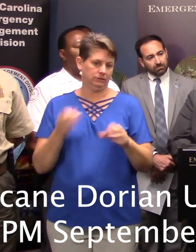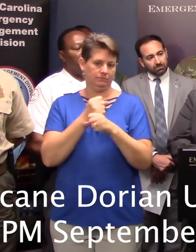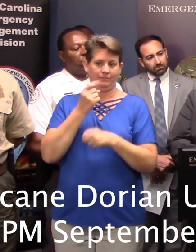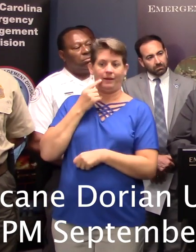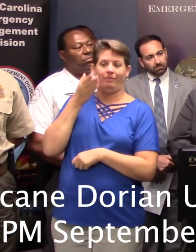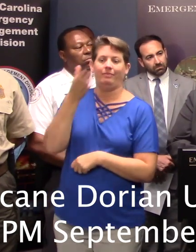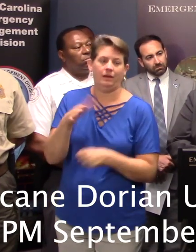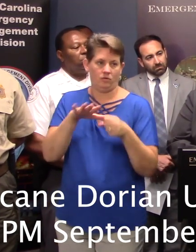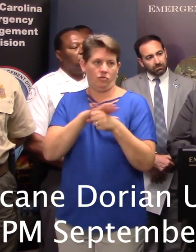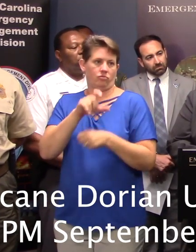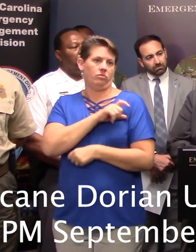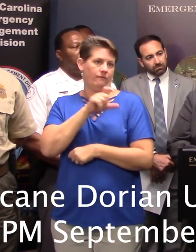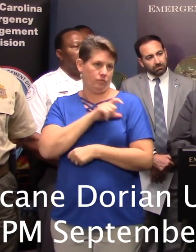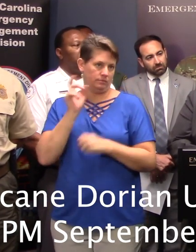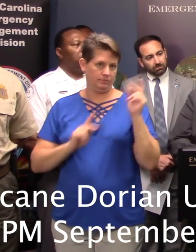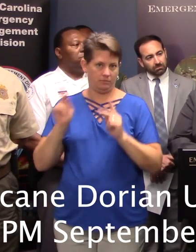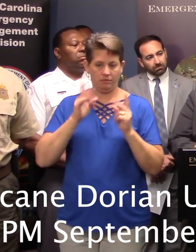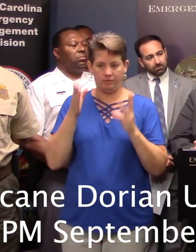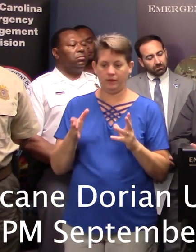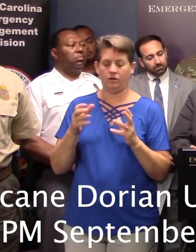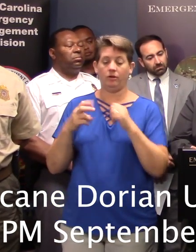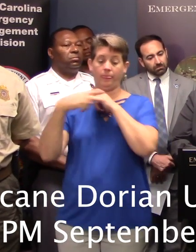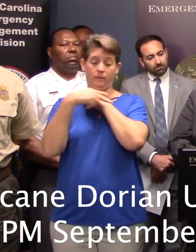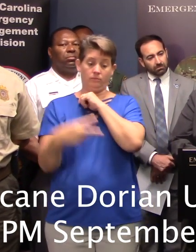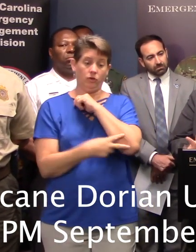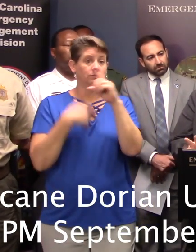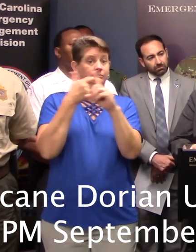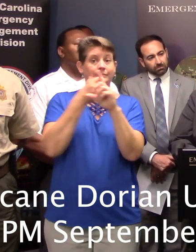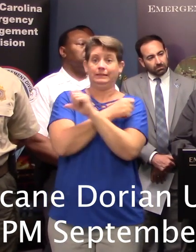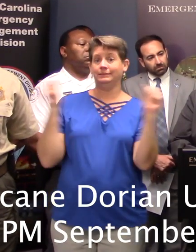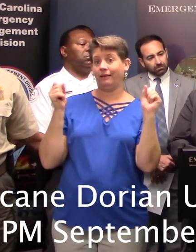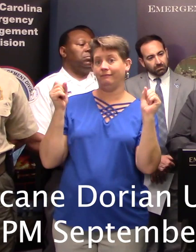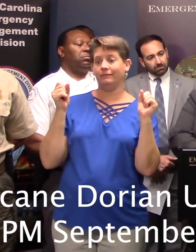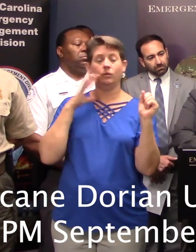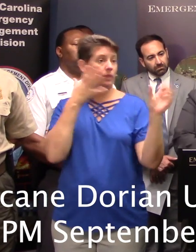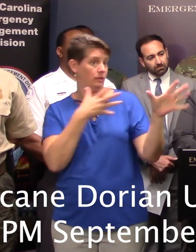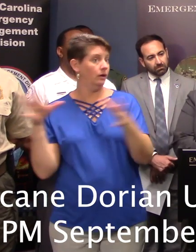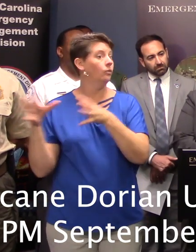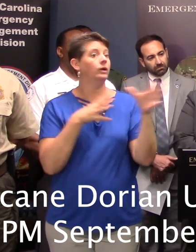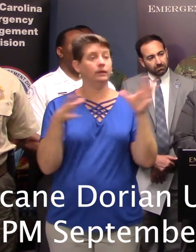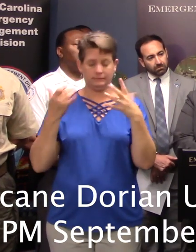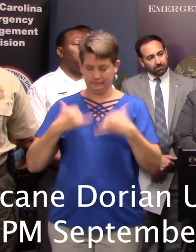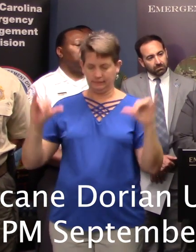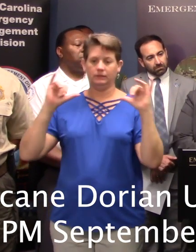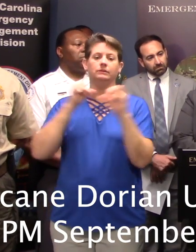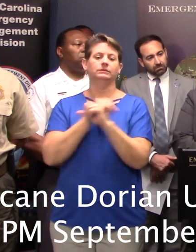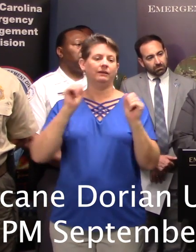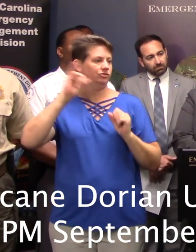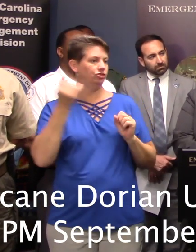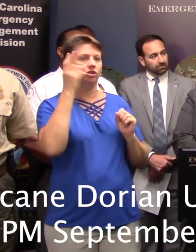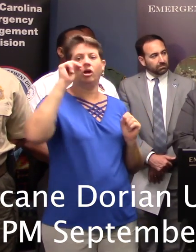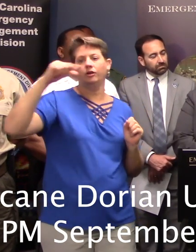with our local law enforcement partners. The bridge is safe, even with the projected wind forecast that John Q